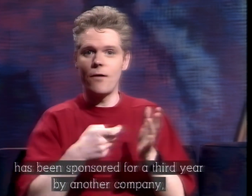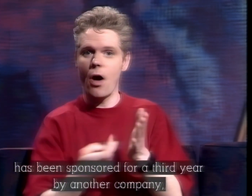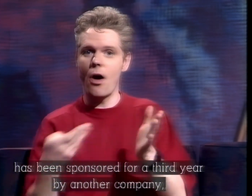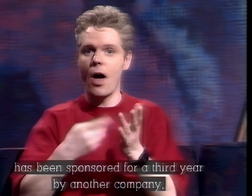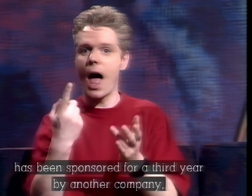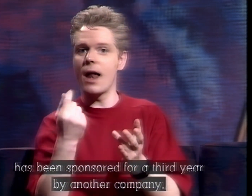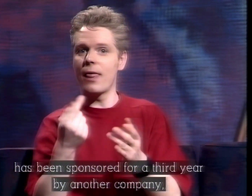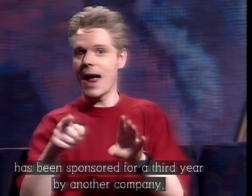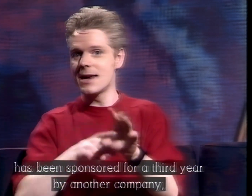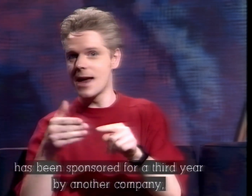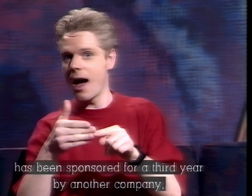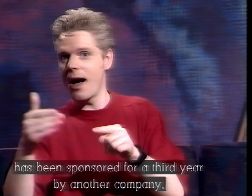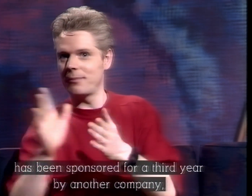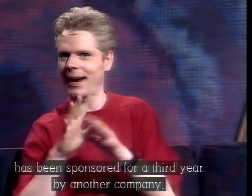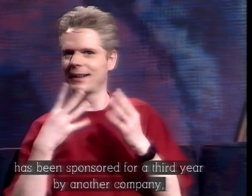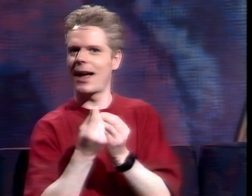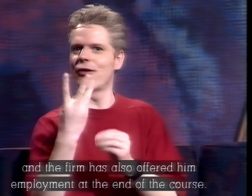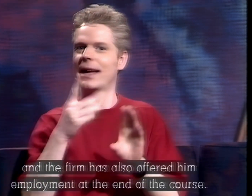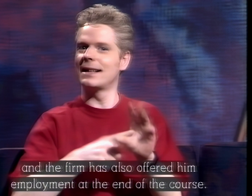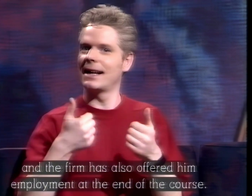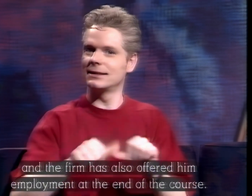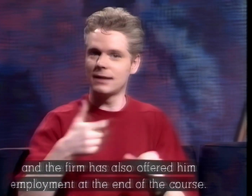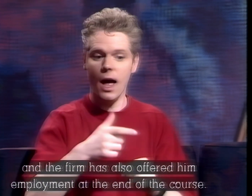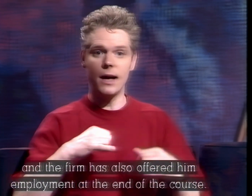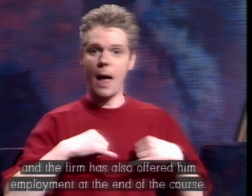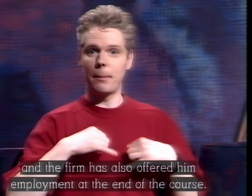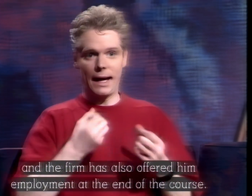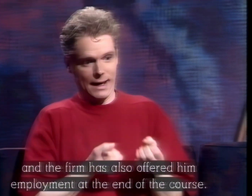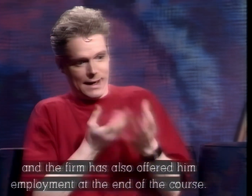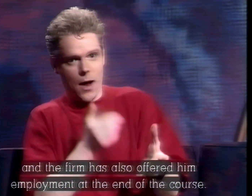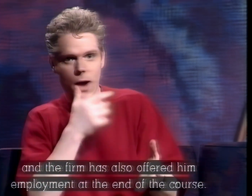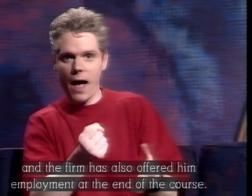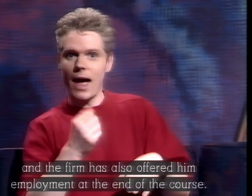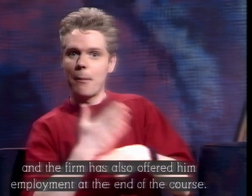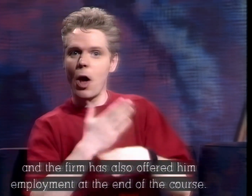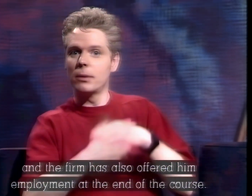year by another company. And the firm has also offered him employment at the end of the course.